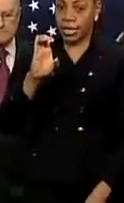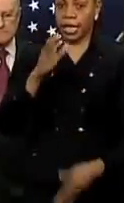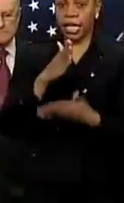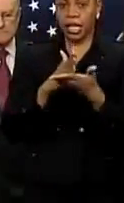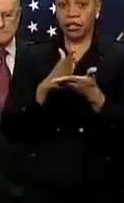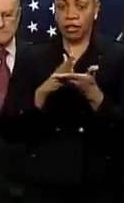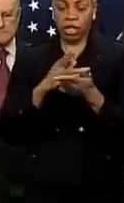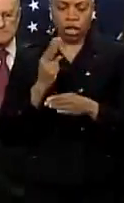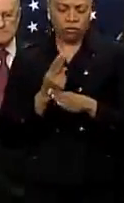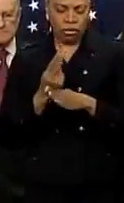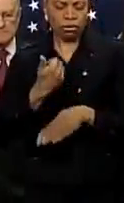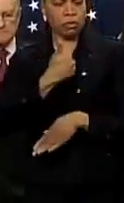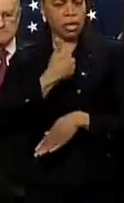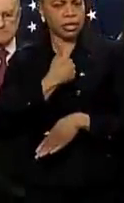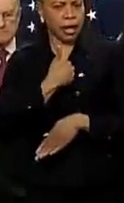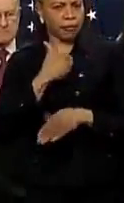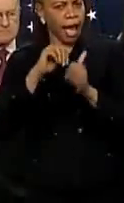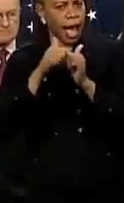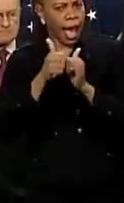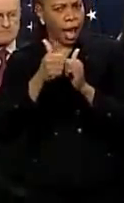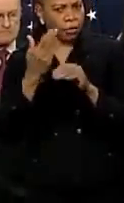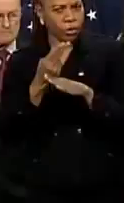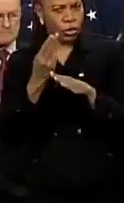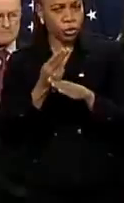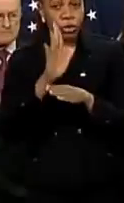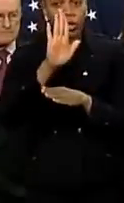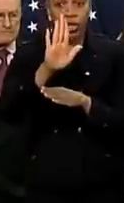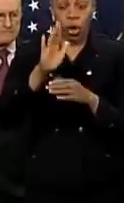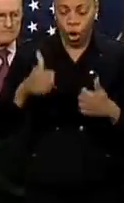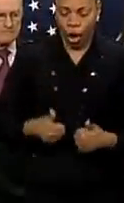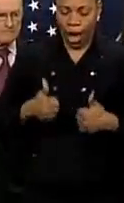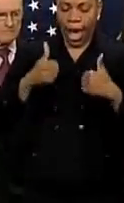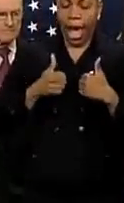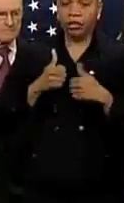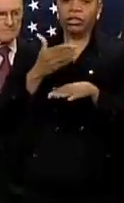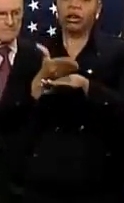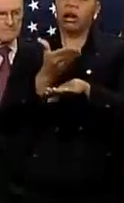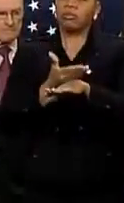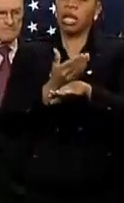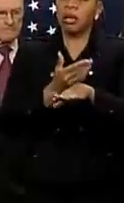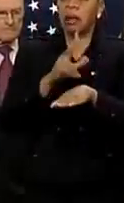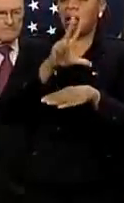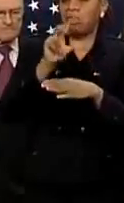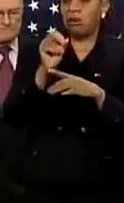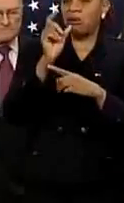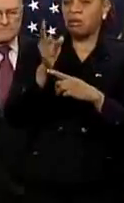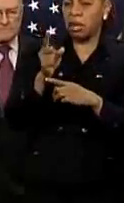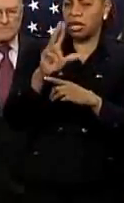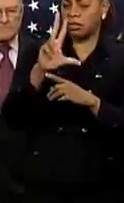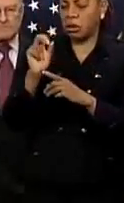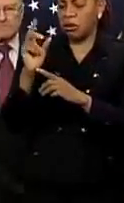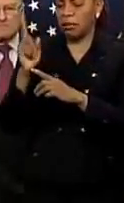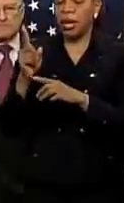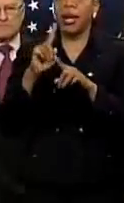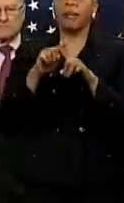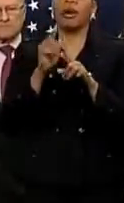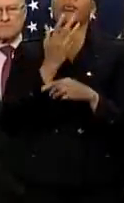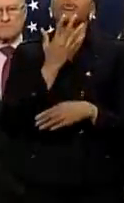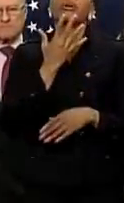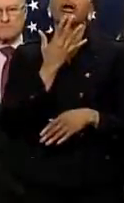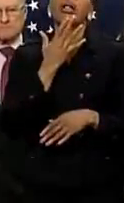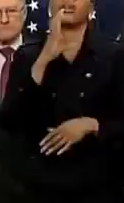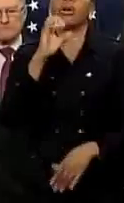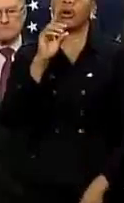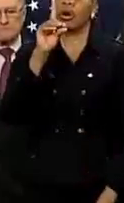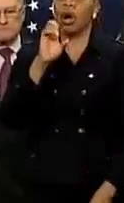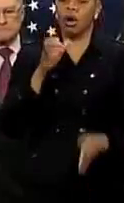myself. The way it basically works is you put in your address, and it's updated only once every half an hour. But we color code the streets